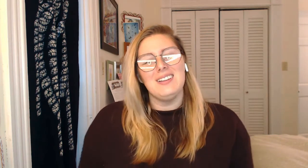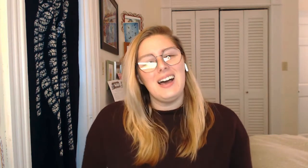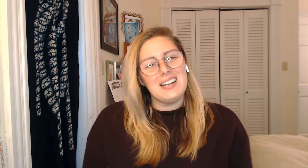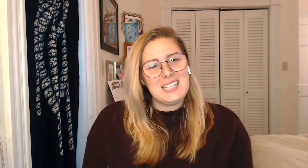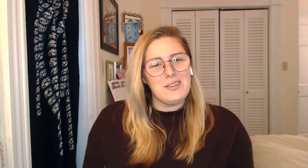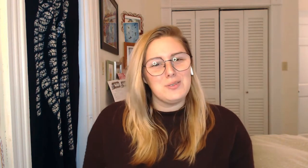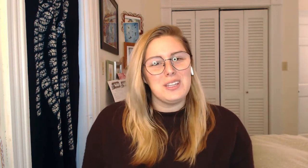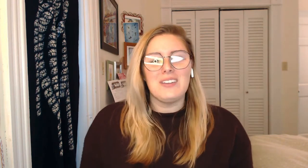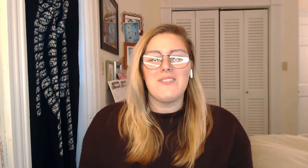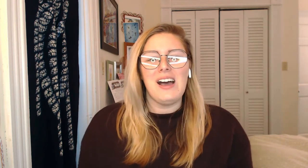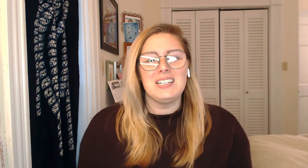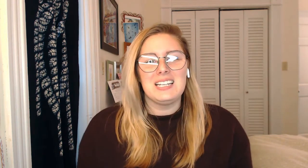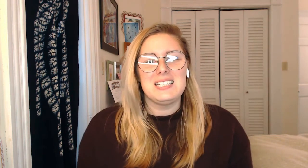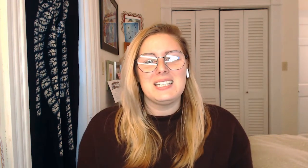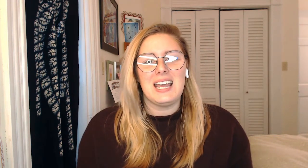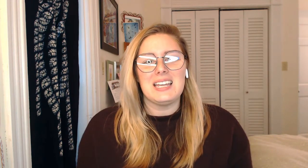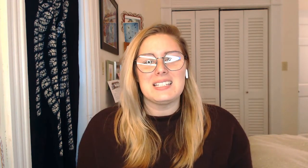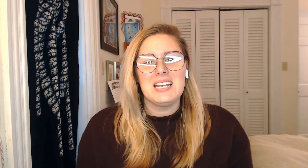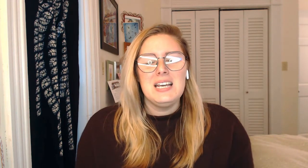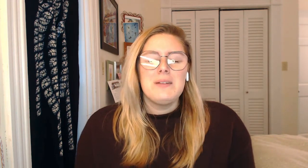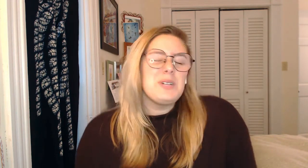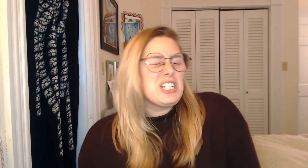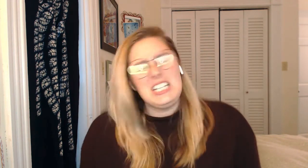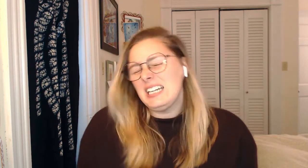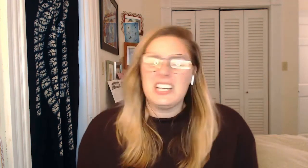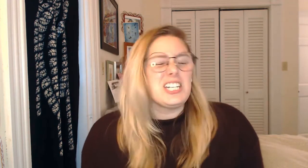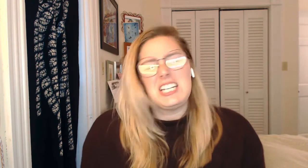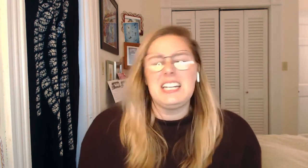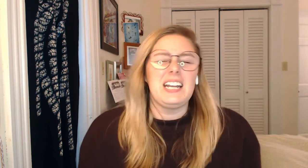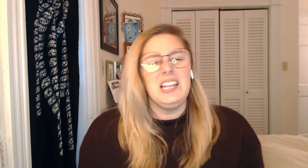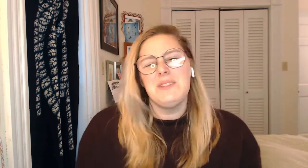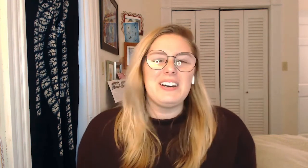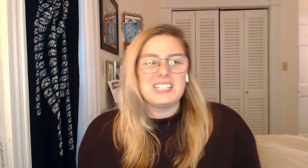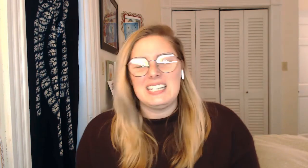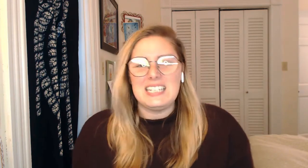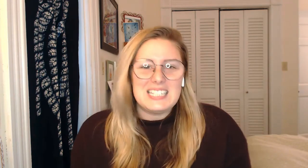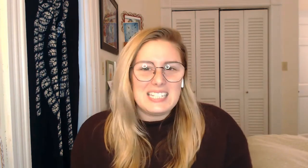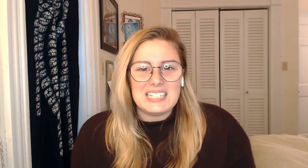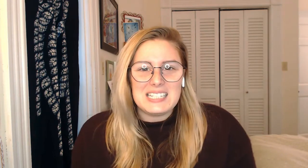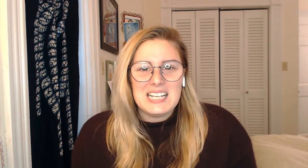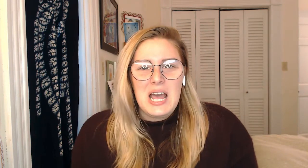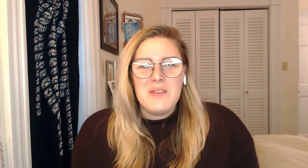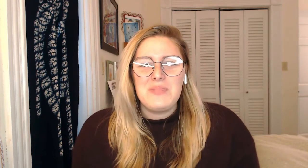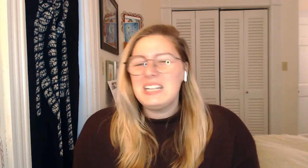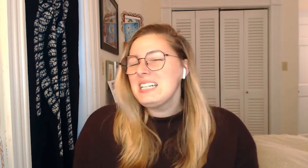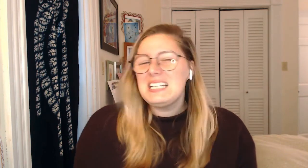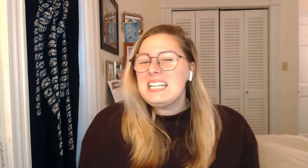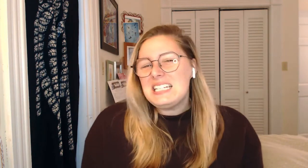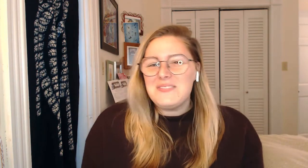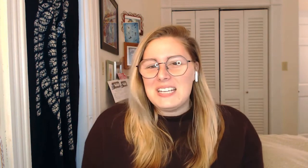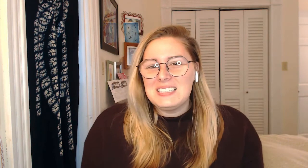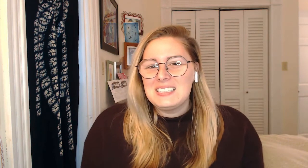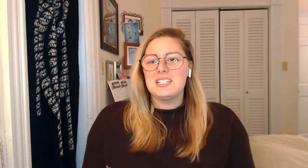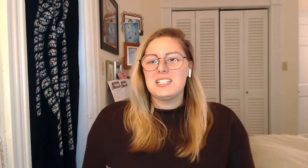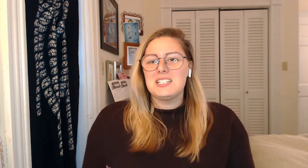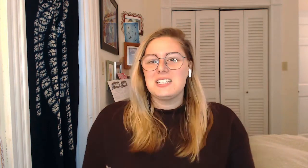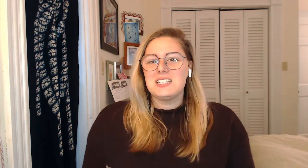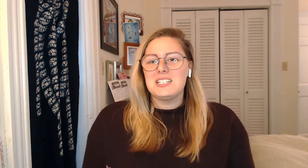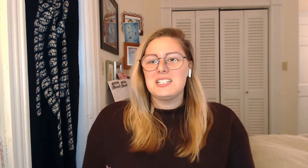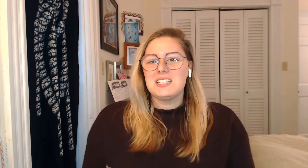of times we think Valentine's Day is mushy and gushy and all about kisses. But it doesn't need to be. Valentine's Day can just